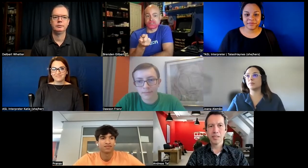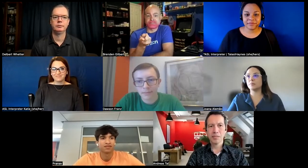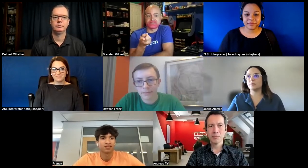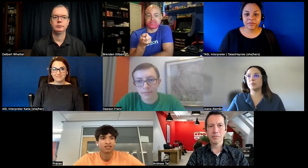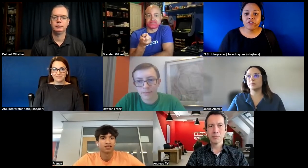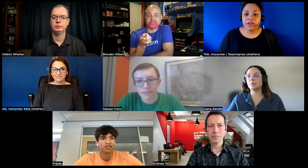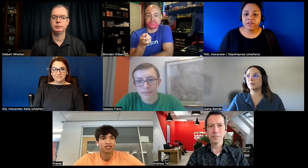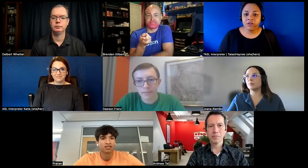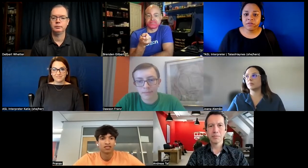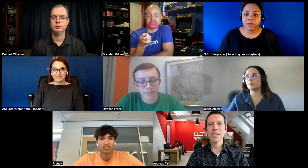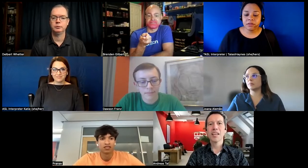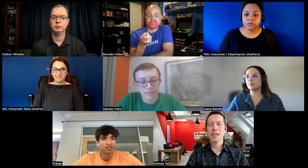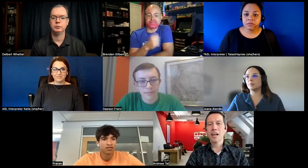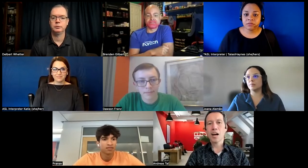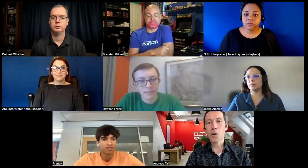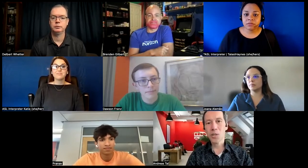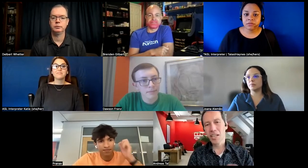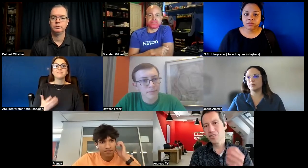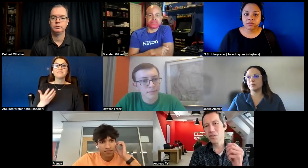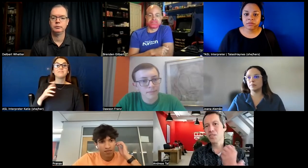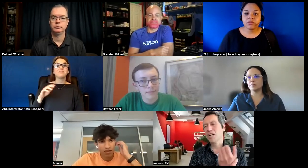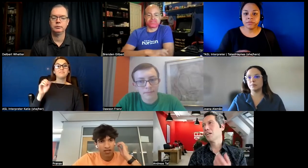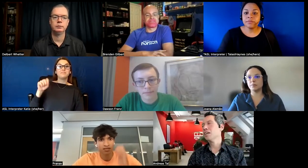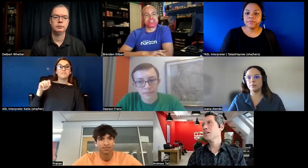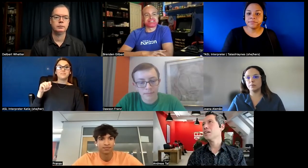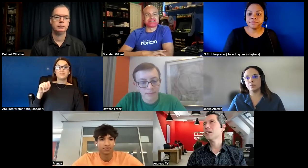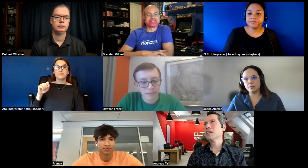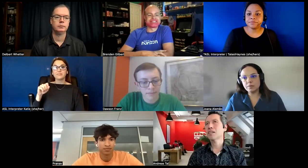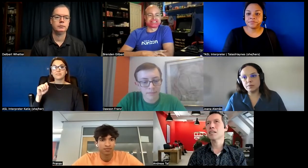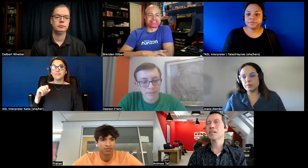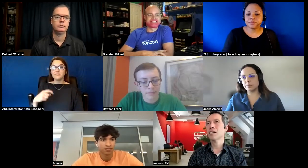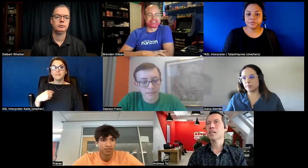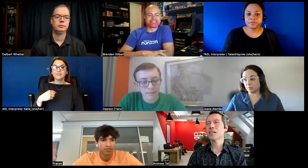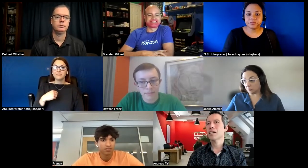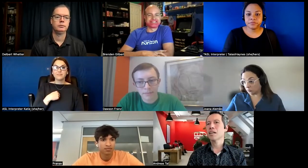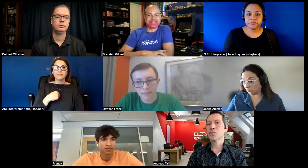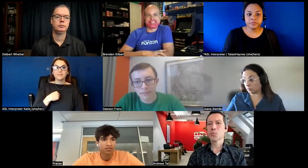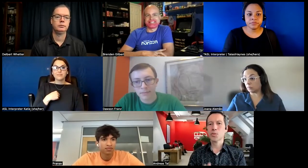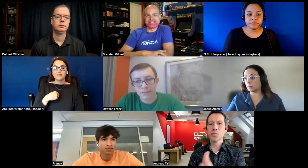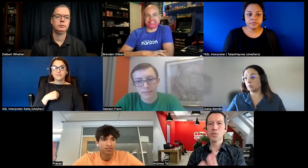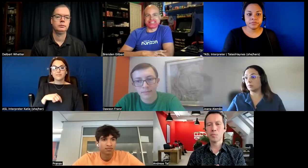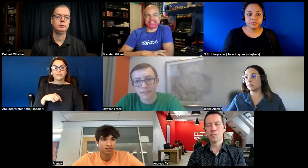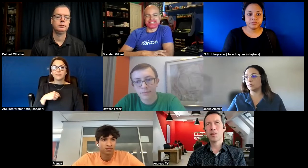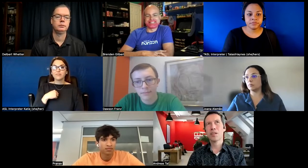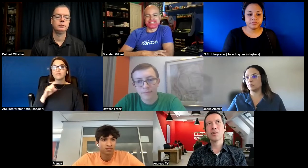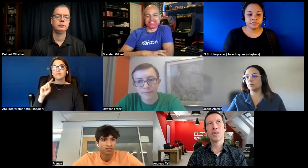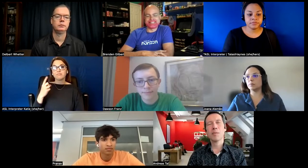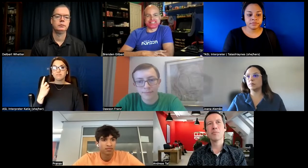andreas did you have something oh yeah so yeah i i uh i just want to uh emphasize